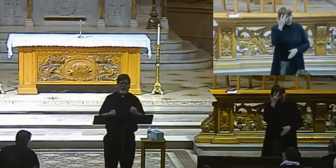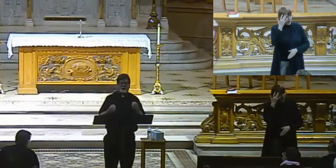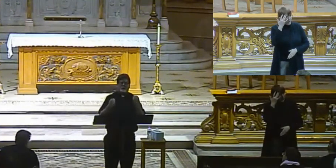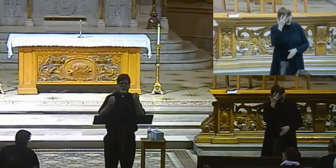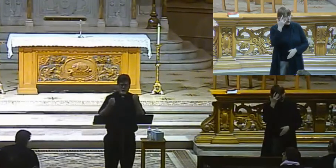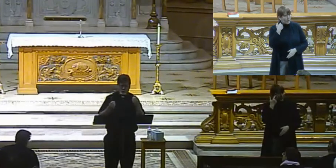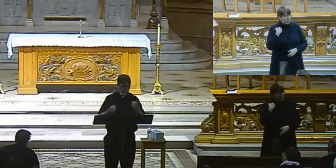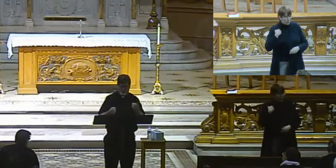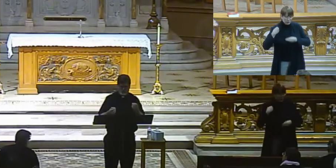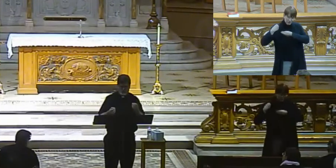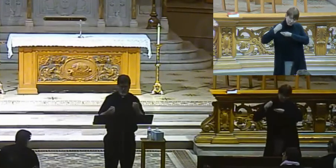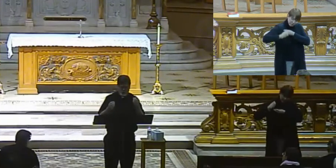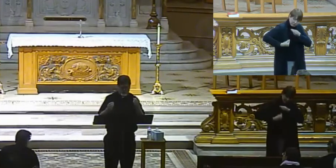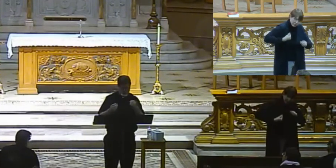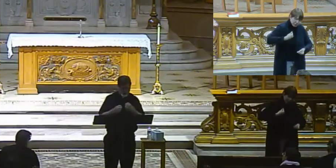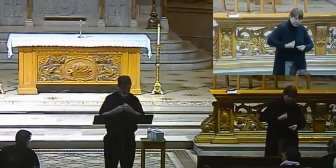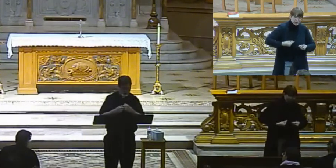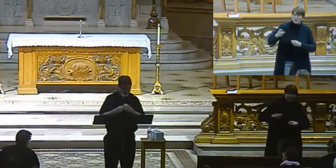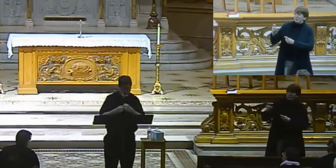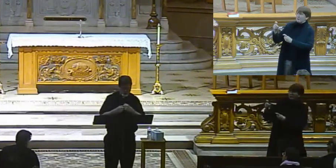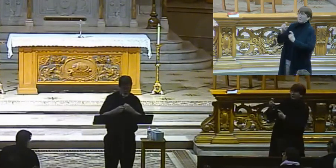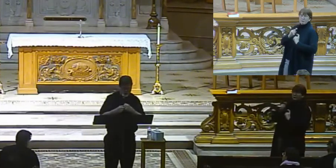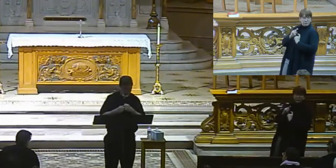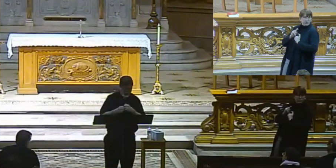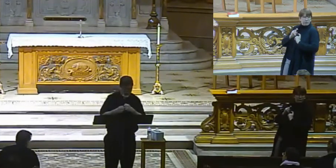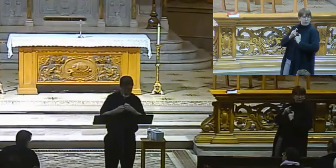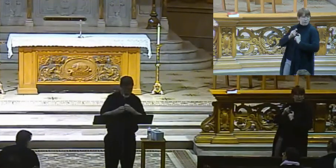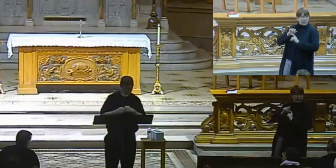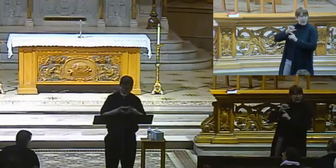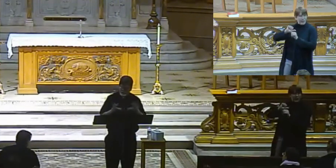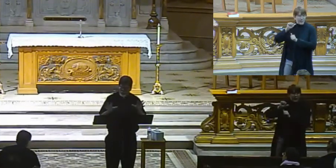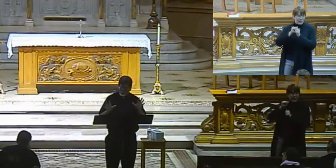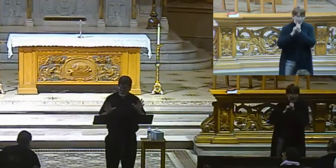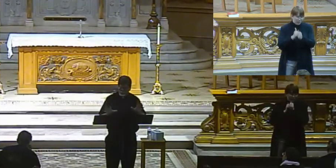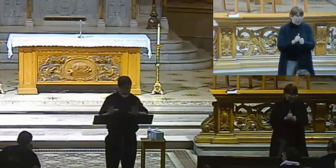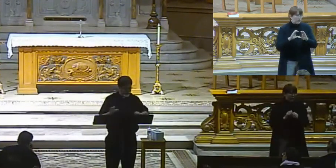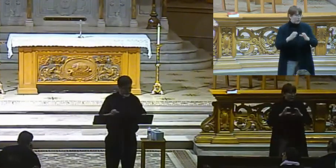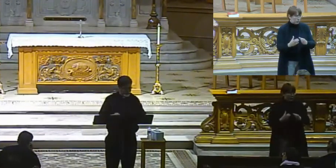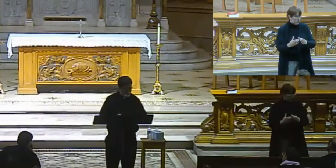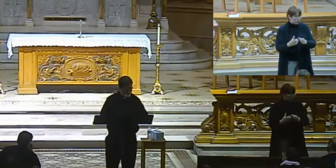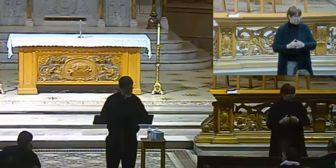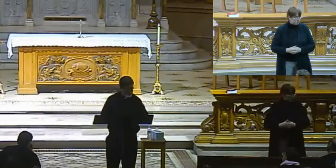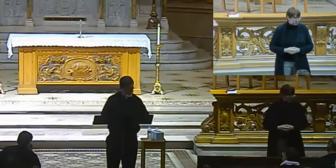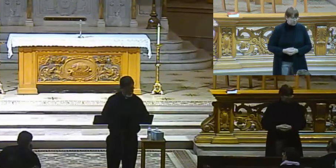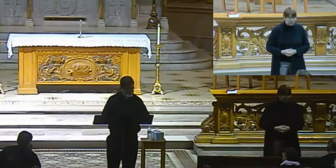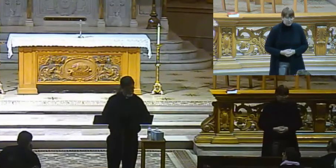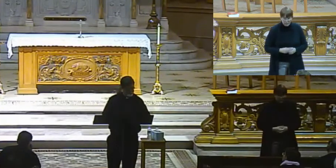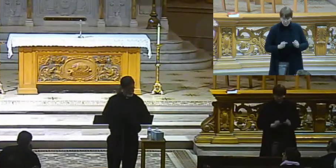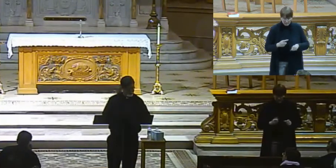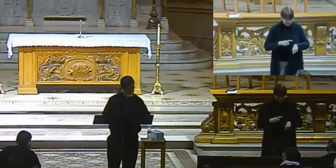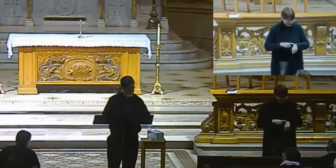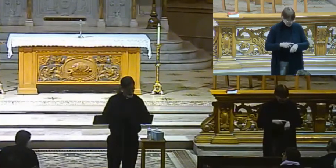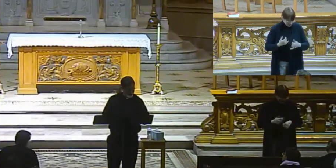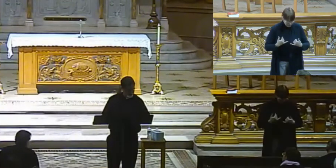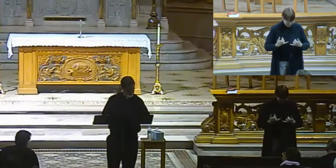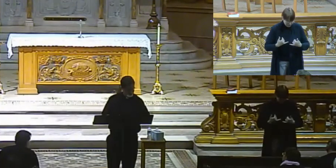apostolic church. We are an apostolic church, all right? So, I'm going to stop there. What time is it?